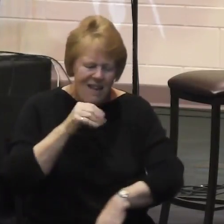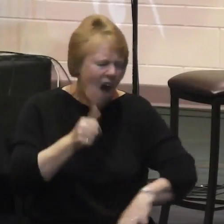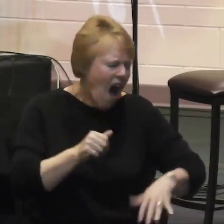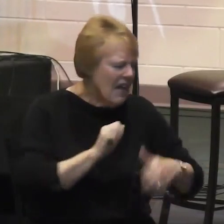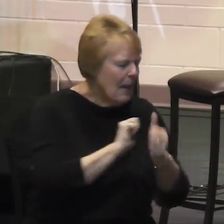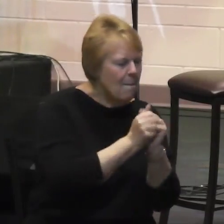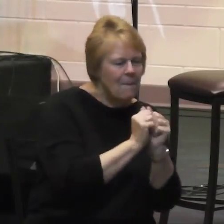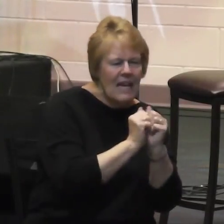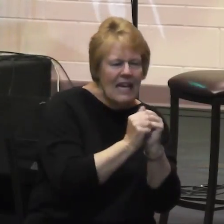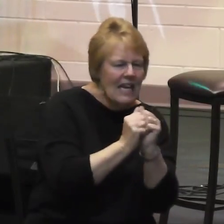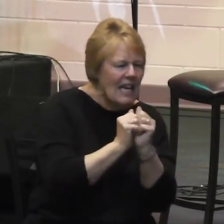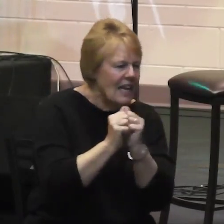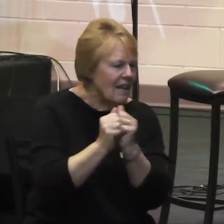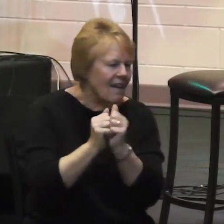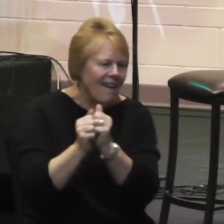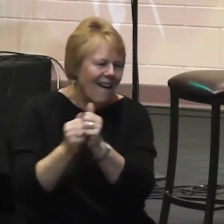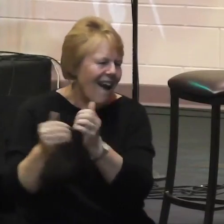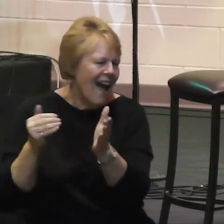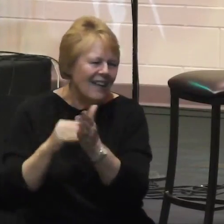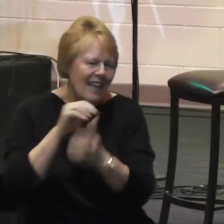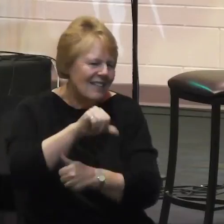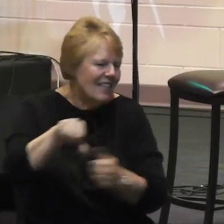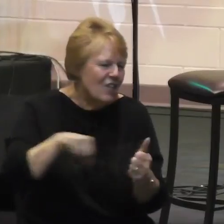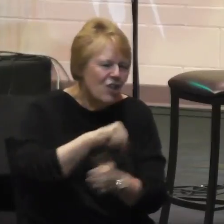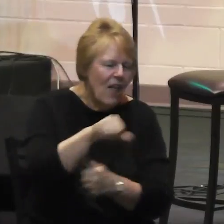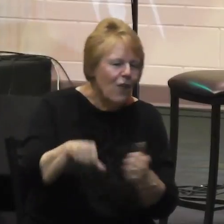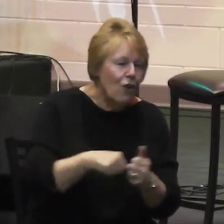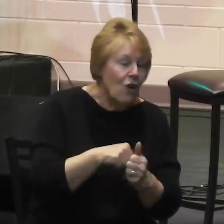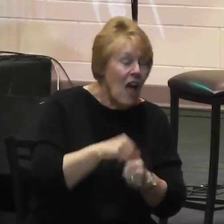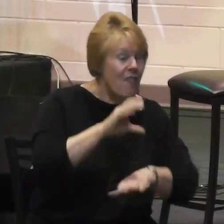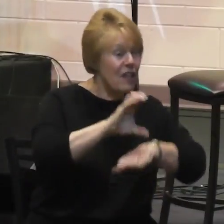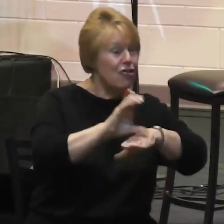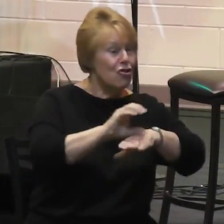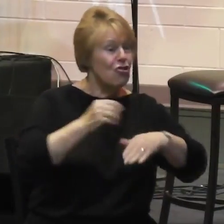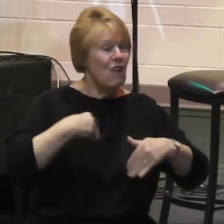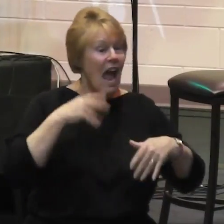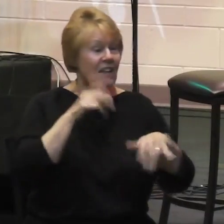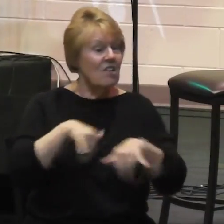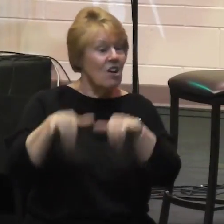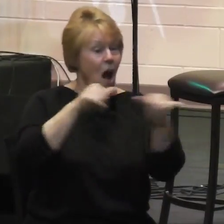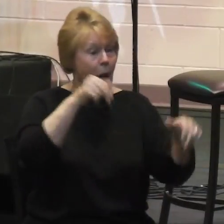one another. The church has a common enemy and one mission.